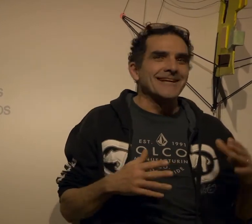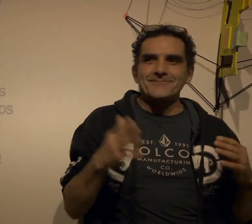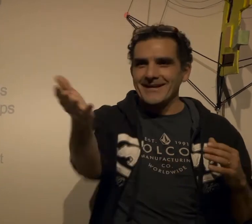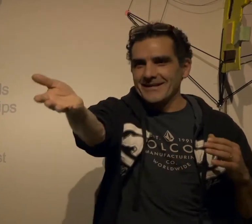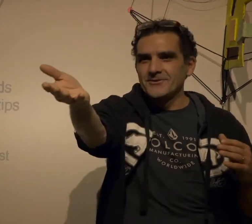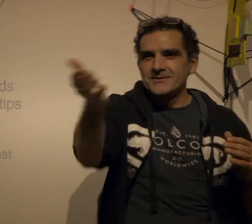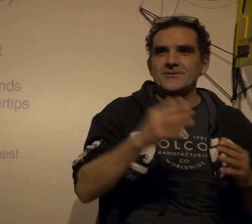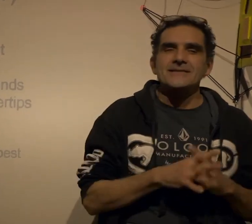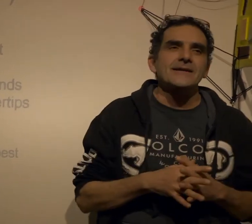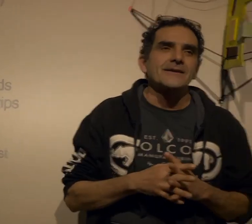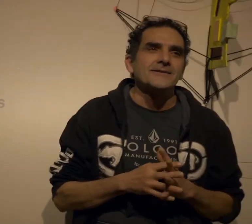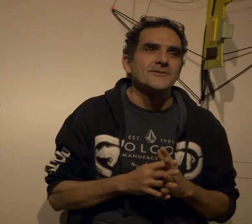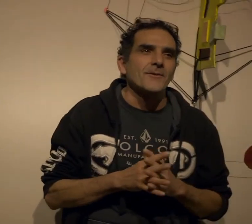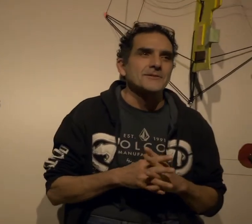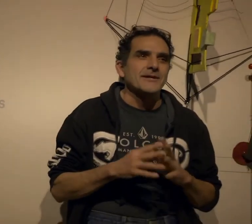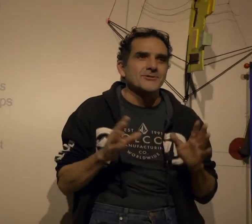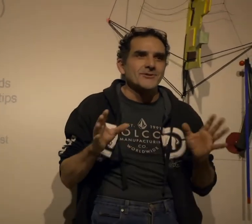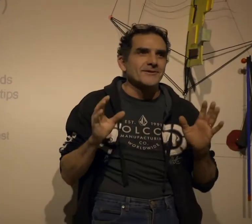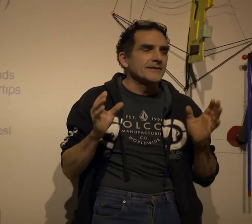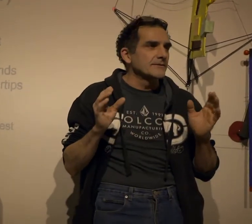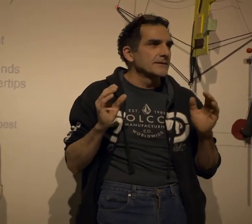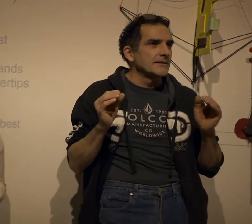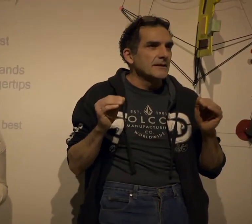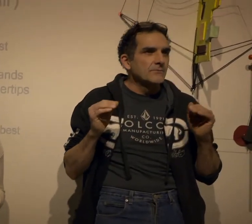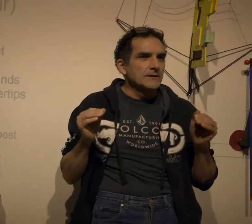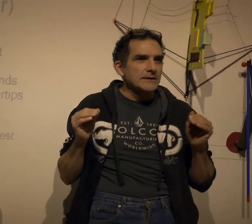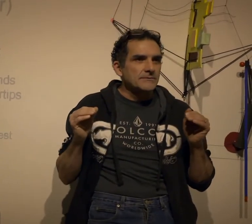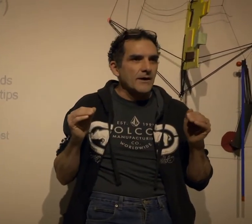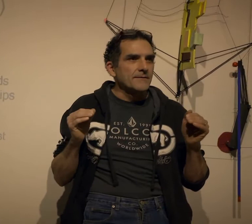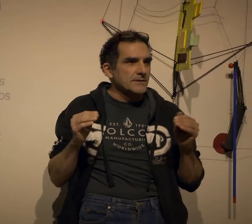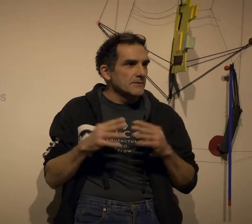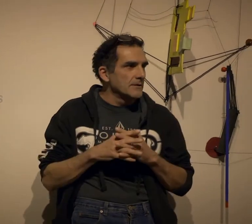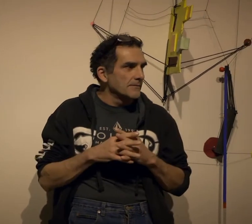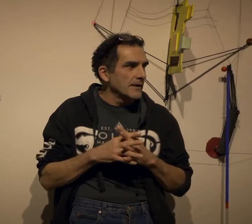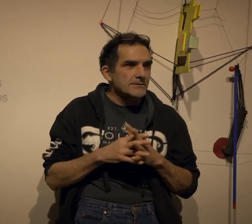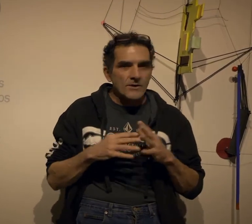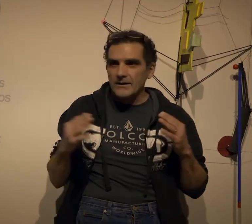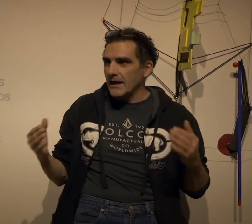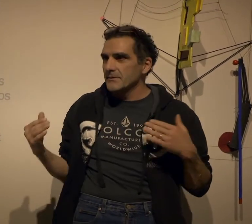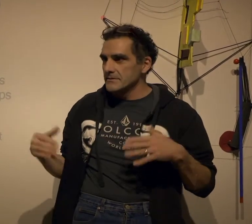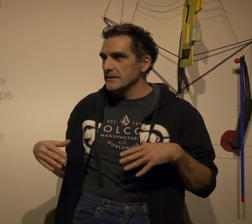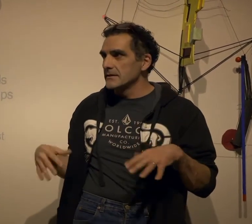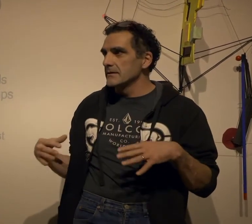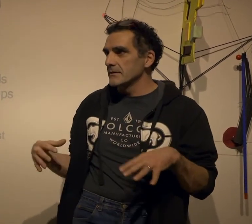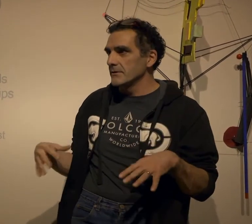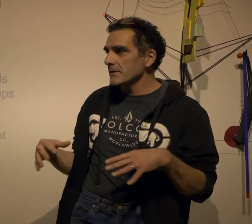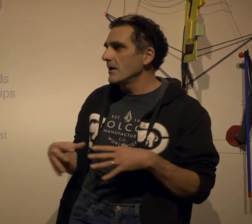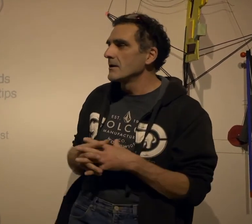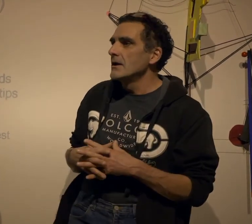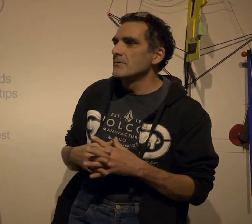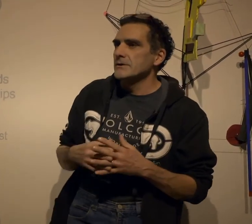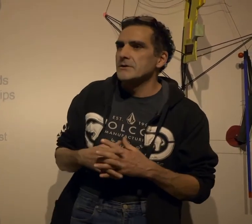and Peggy who's the translator's job was to make sure that Karina really drives the room and so what happened in the